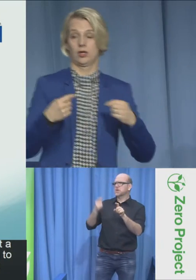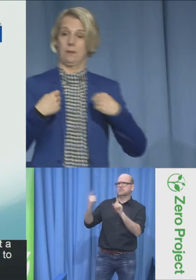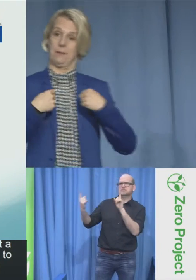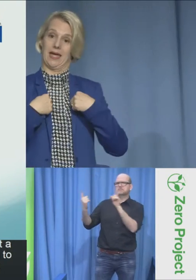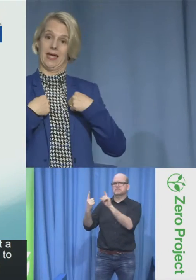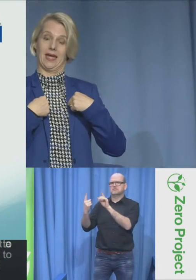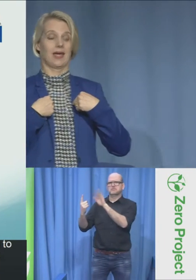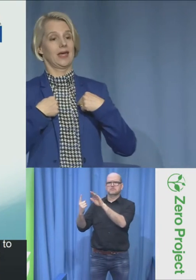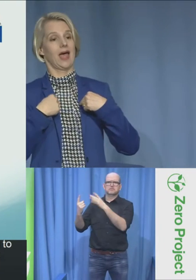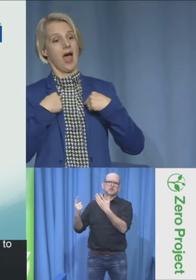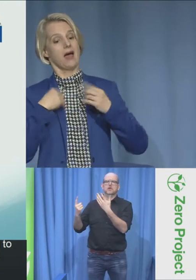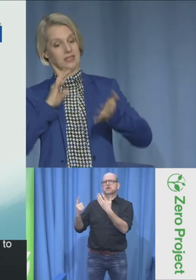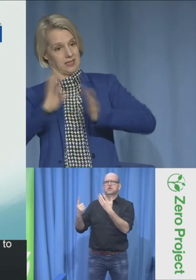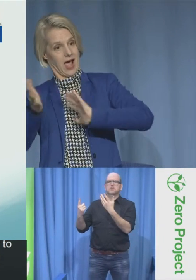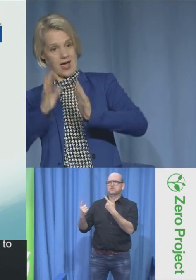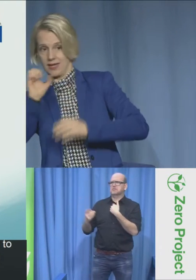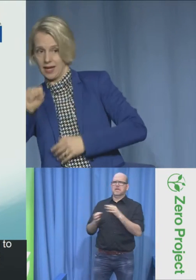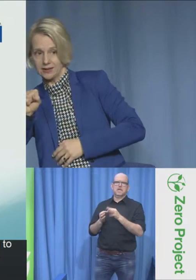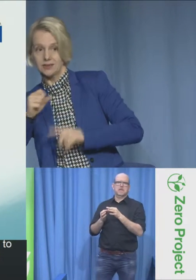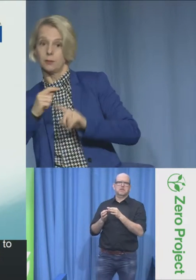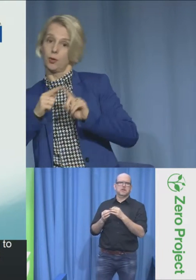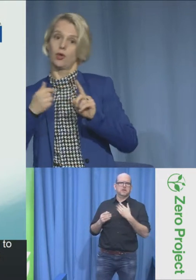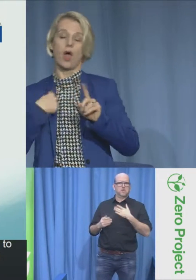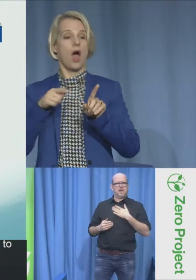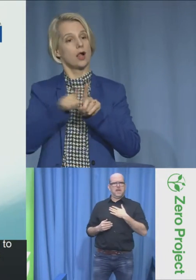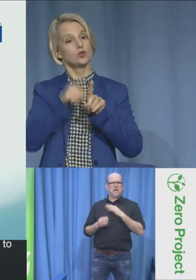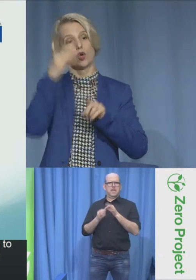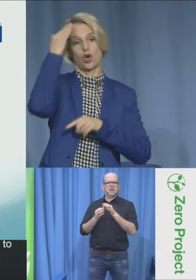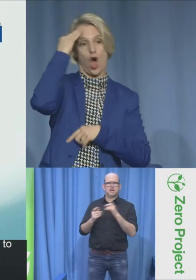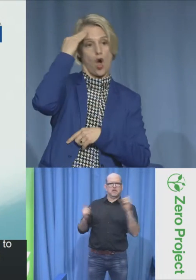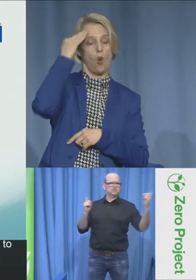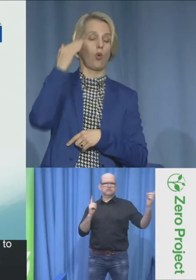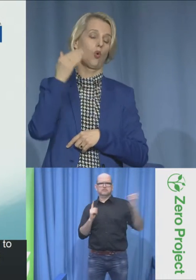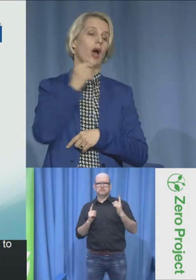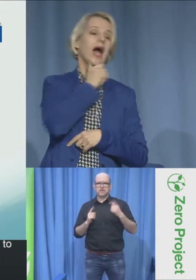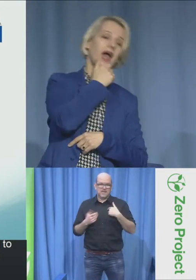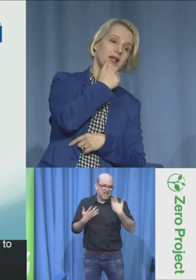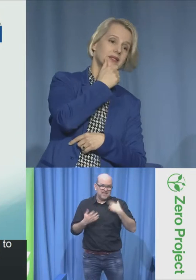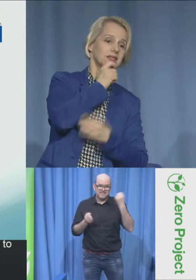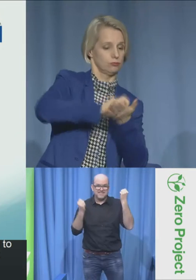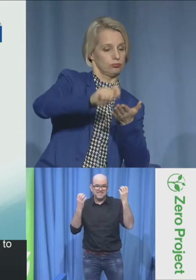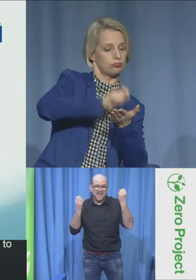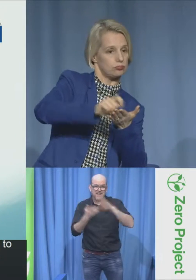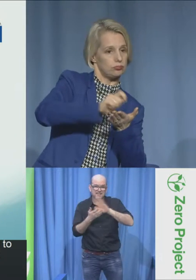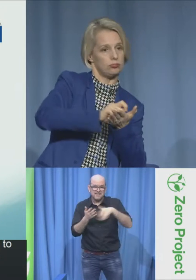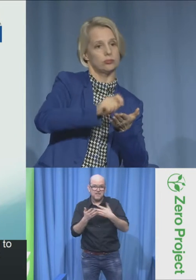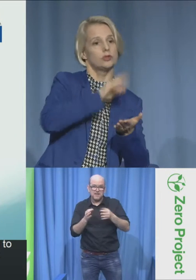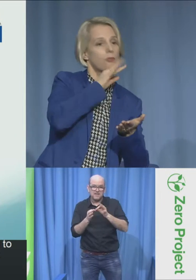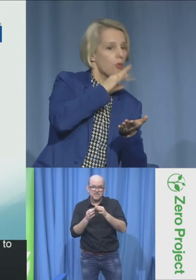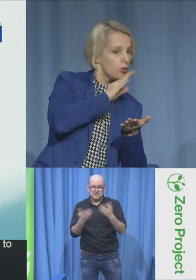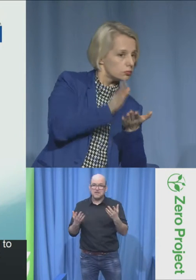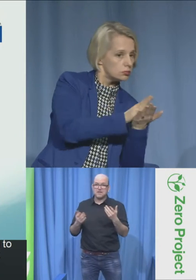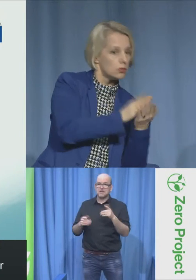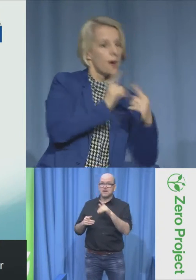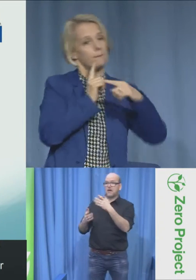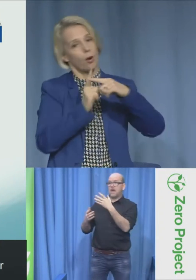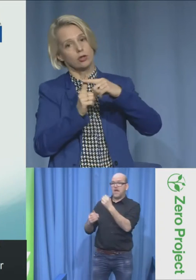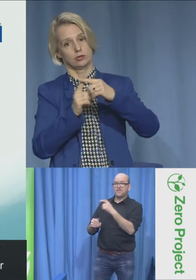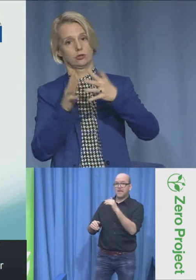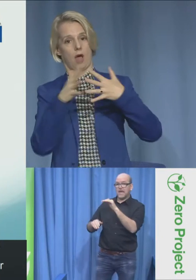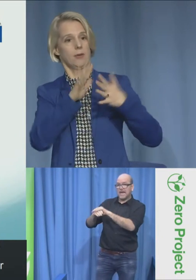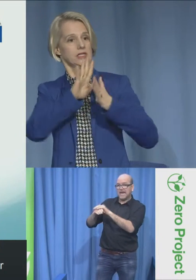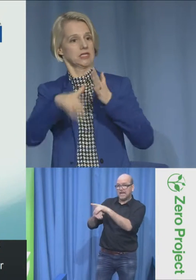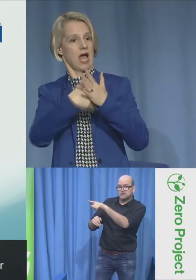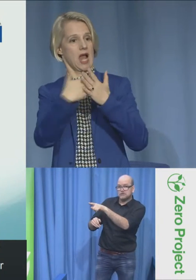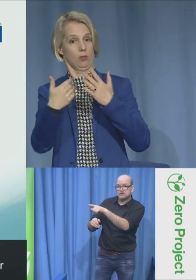but it follows your language profile. So I sign, yes, but I also know English and I'm literate in